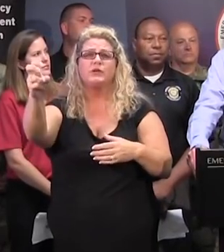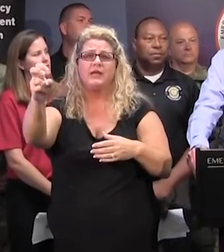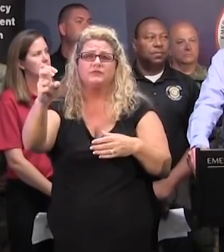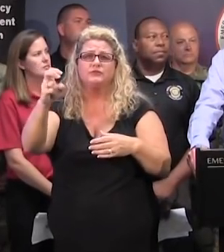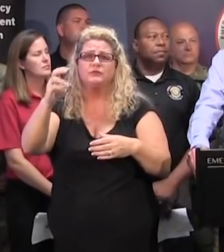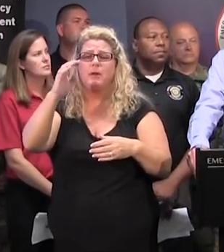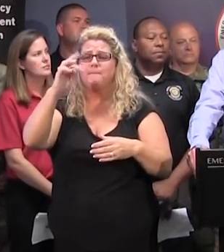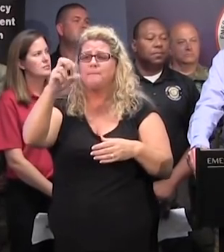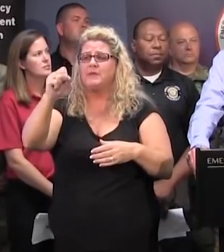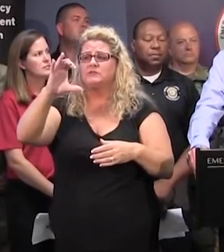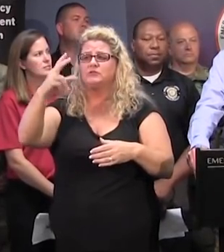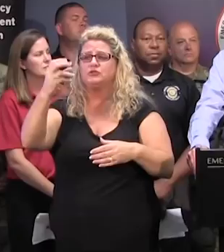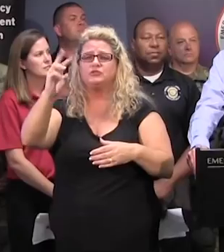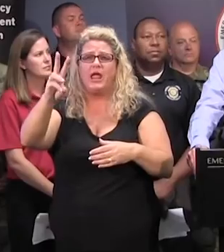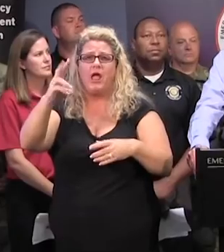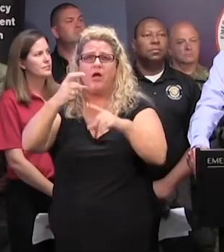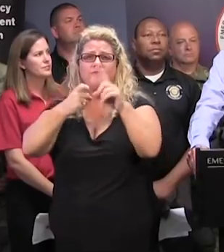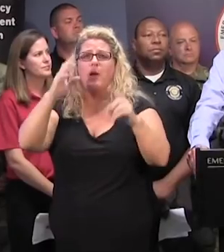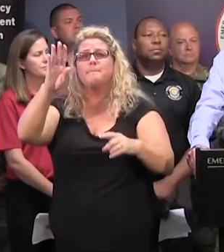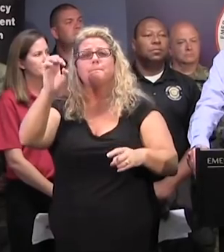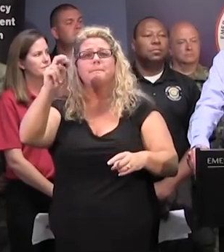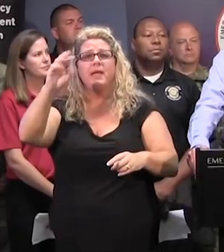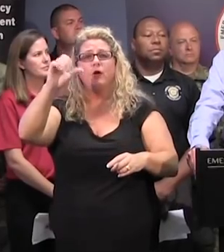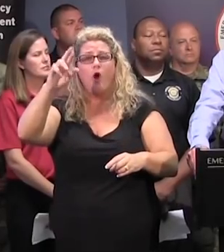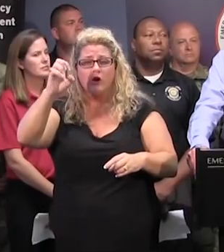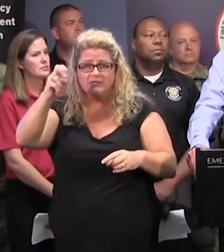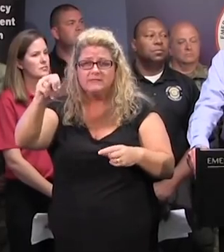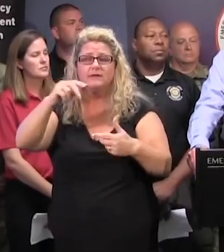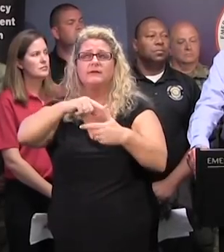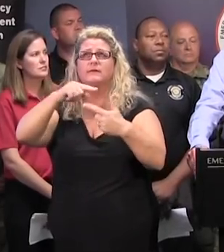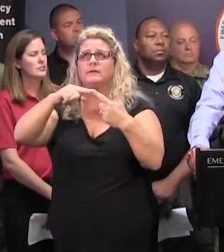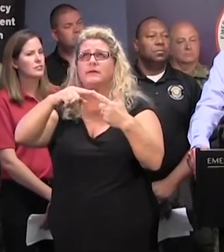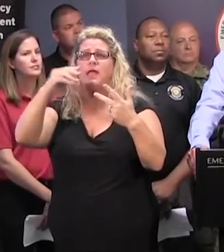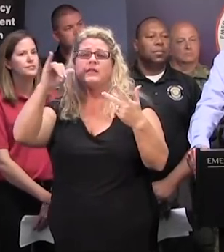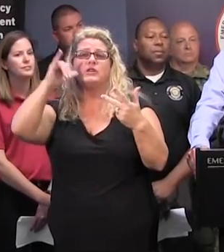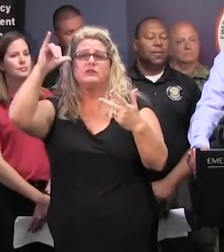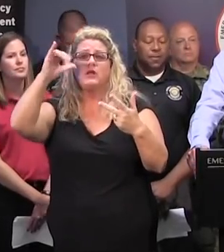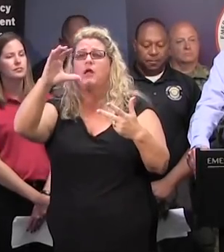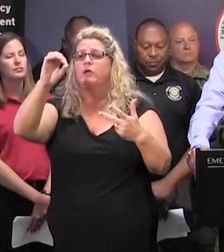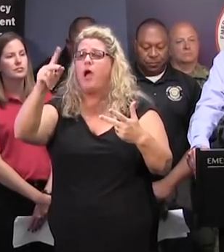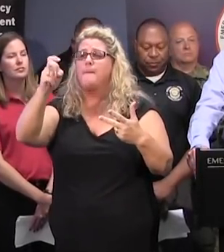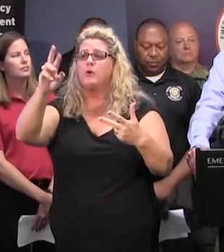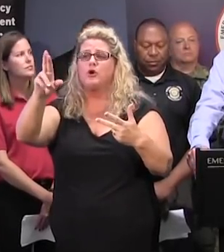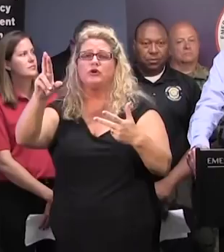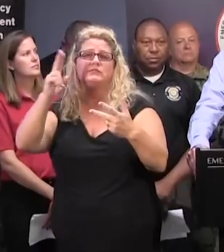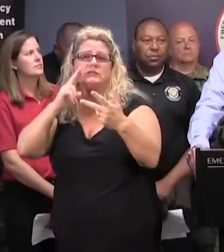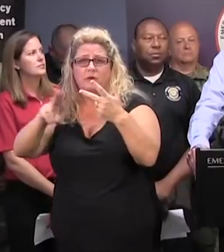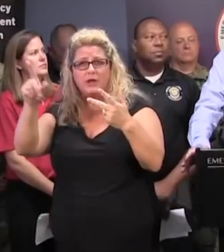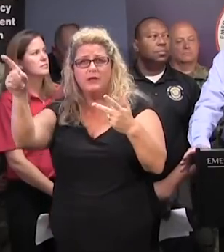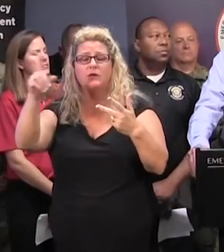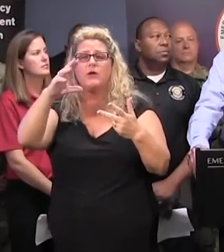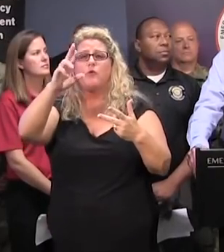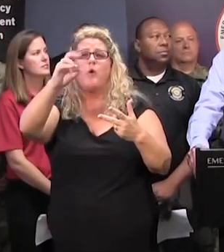Ms. Chow, from Ben Carson, from, we've heard from yesterday's Secretary of Commerce, U.S. Secretary of Commerce,